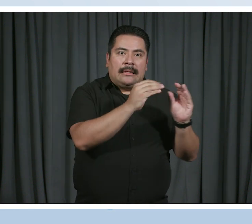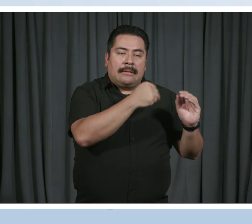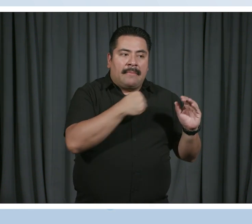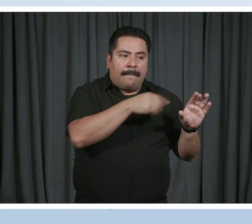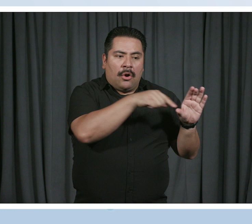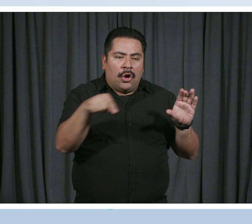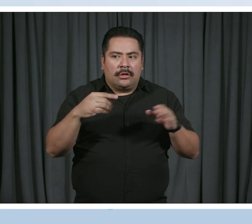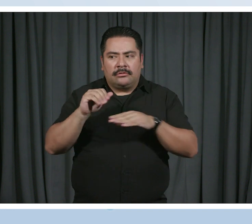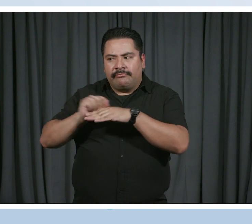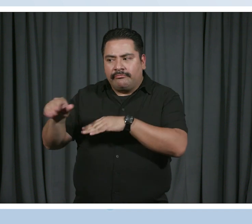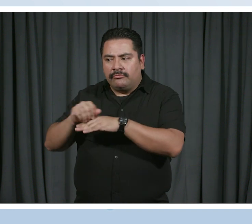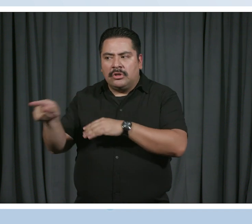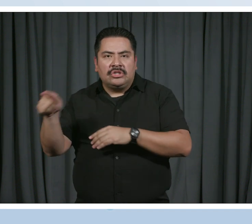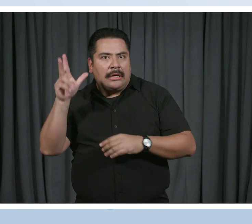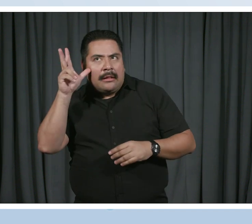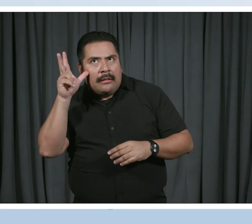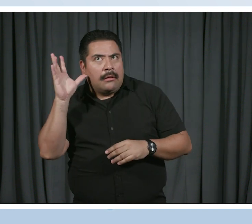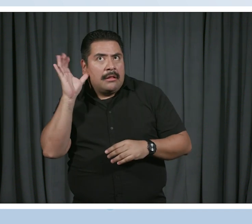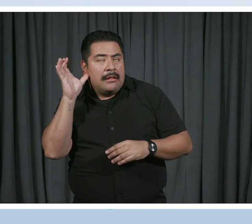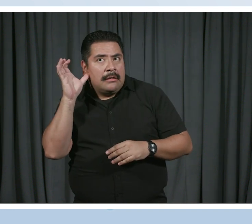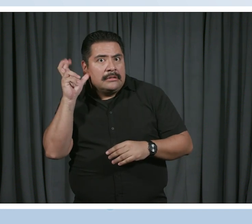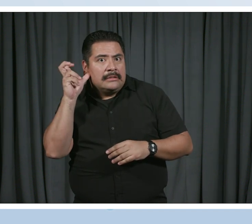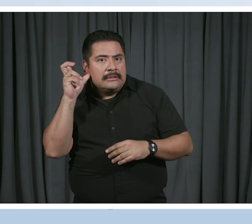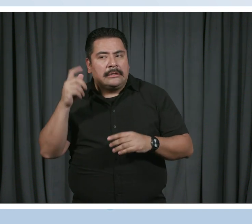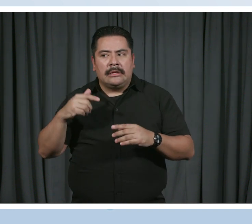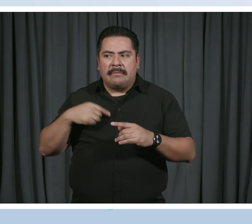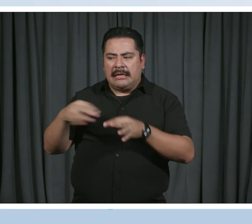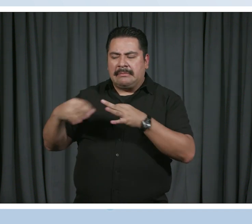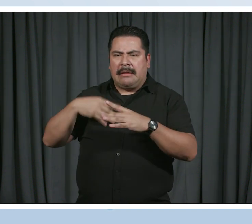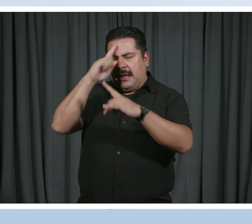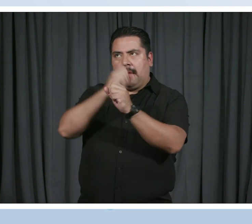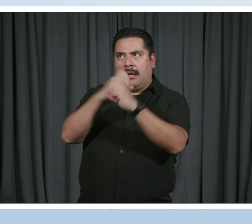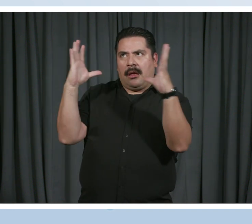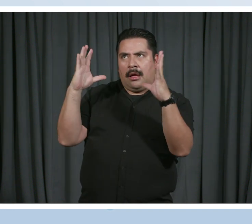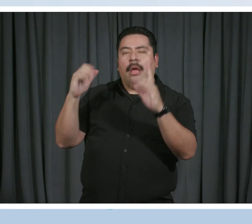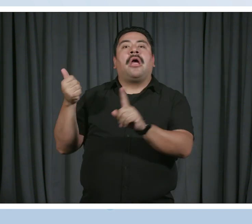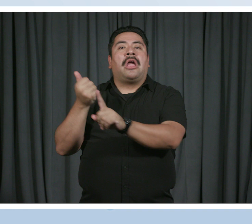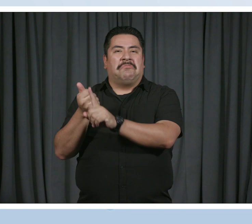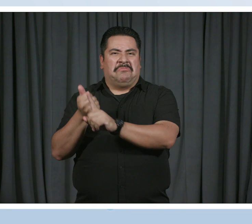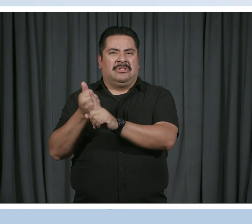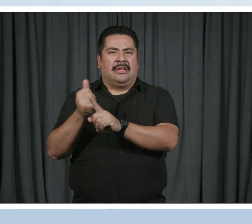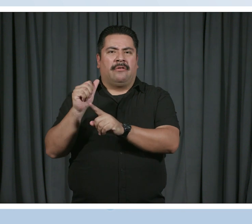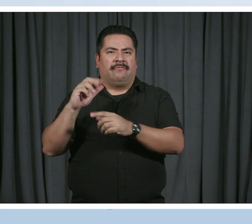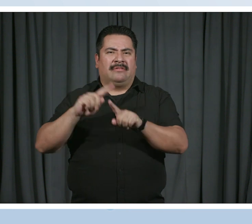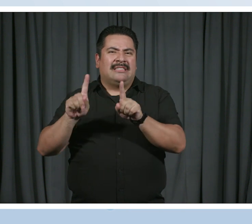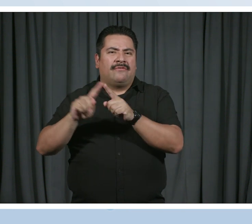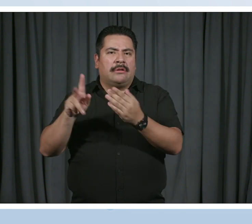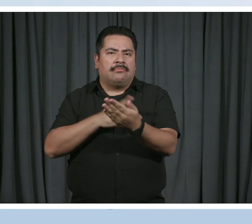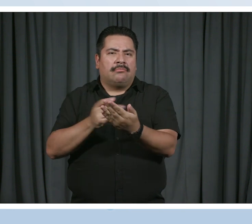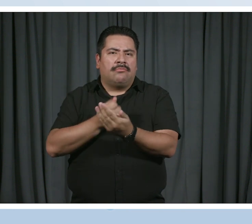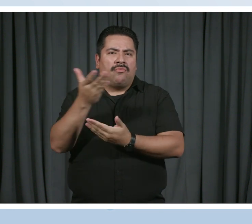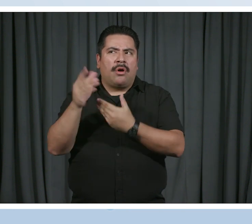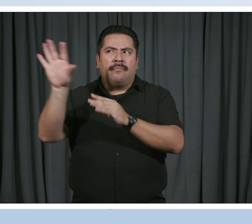listen to them. Walked her through the direction I was planning to take. And then she selected a few different poems